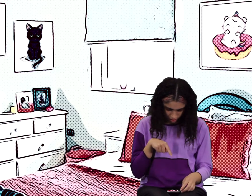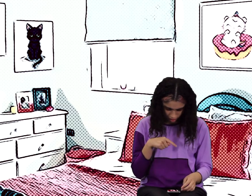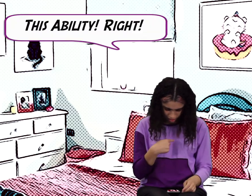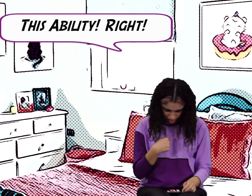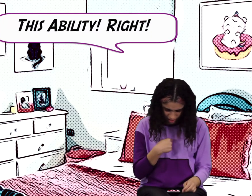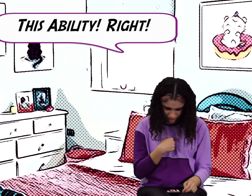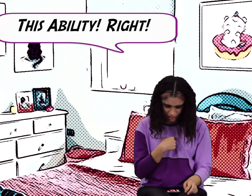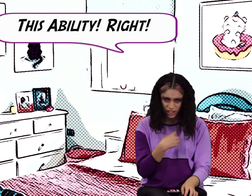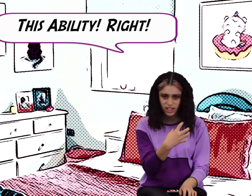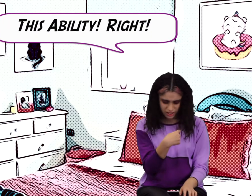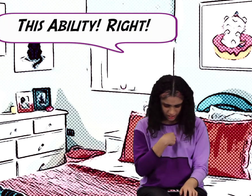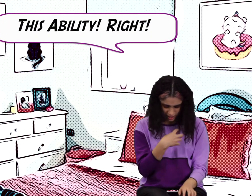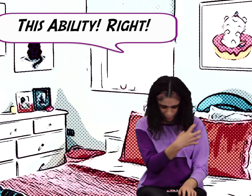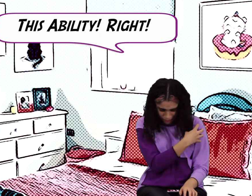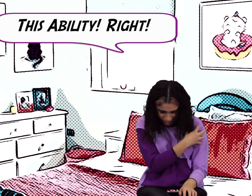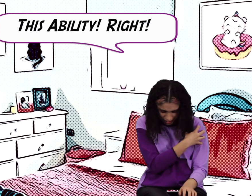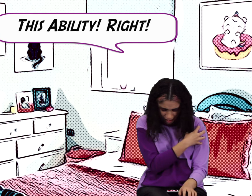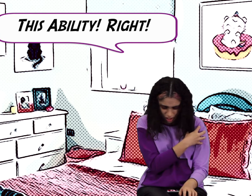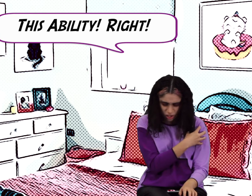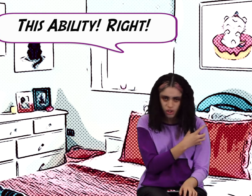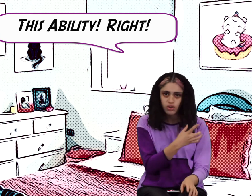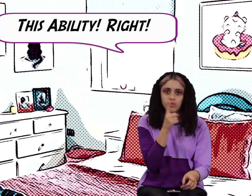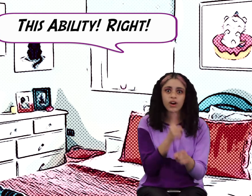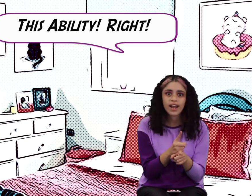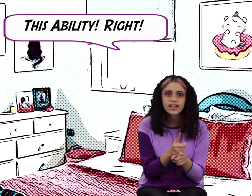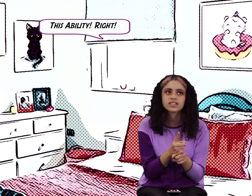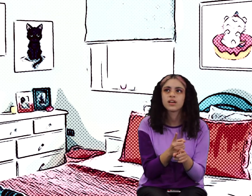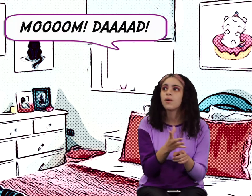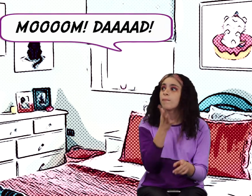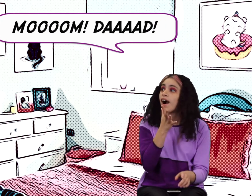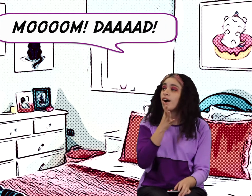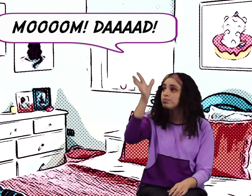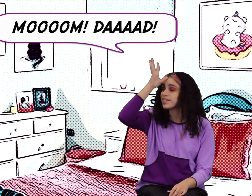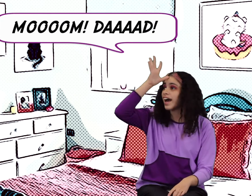This? This ability? Right! Mom! Dad!